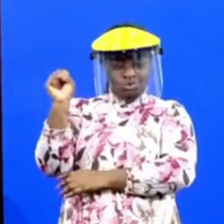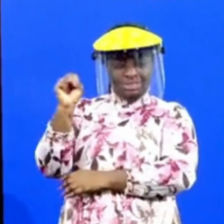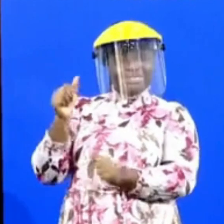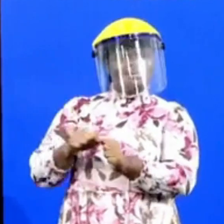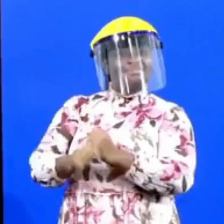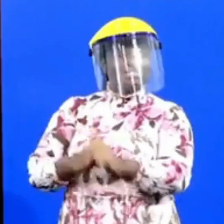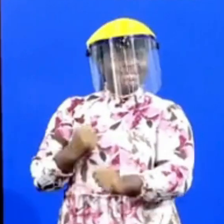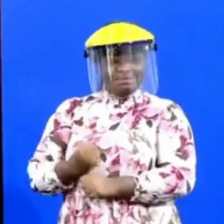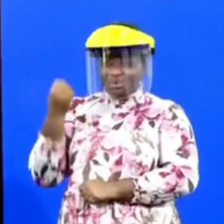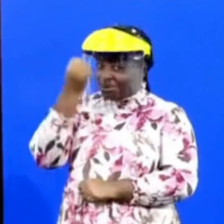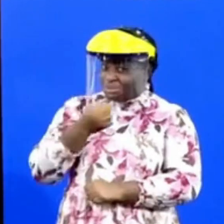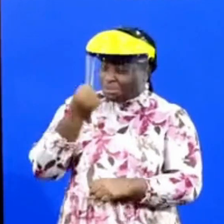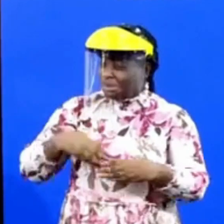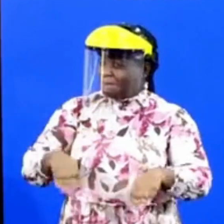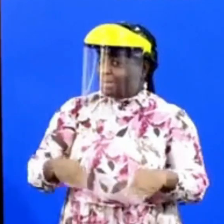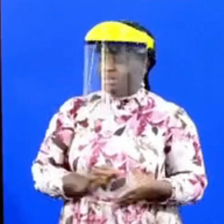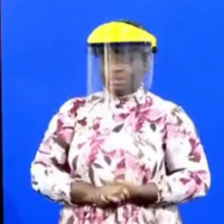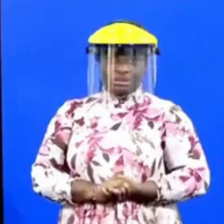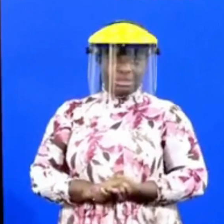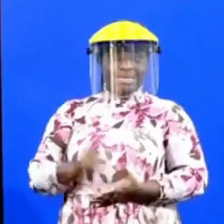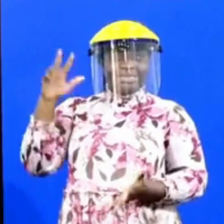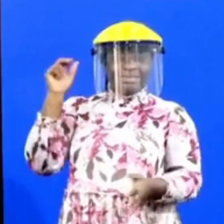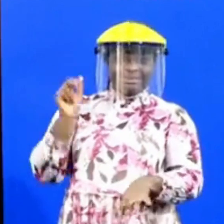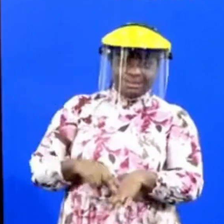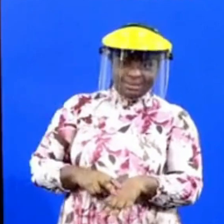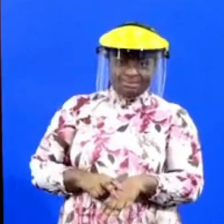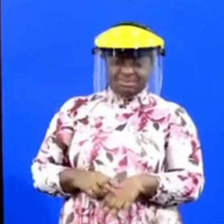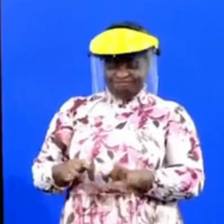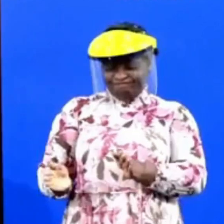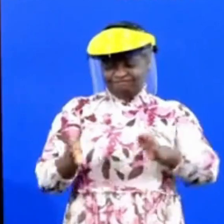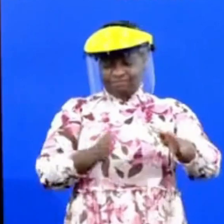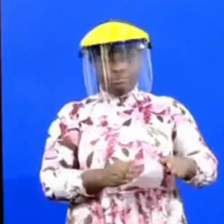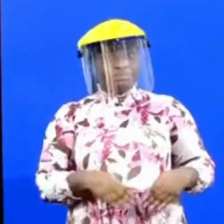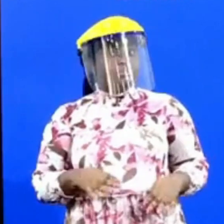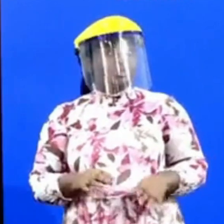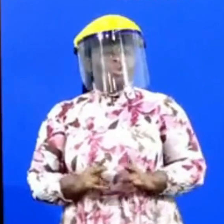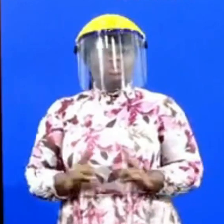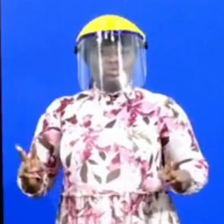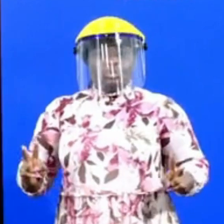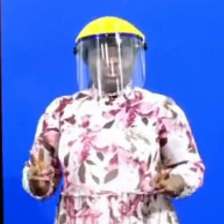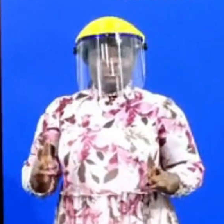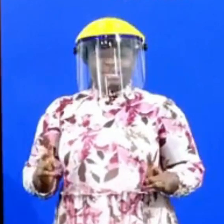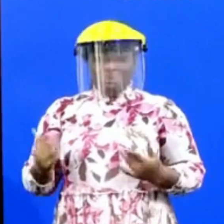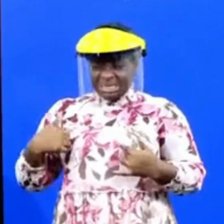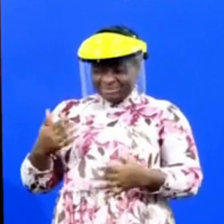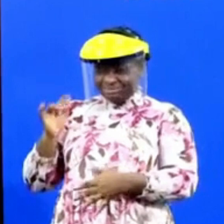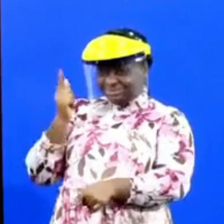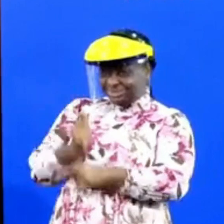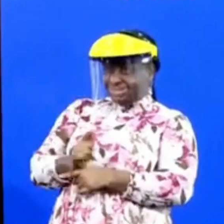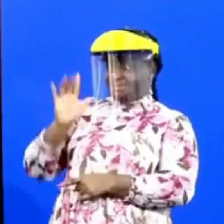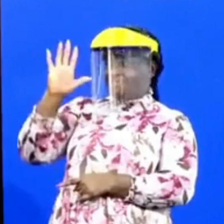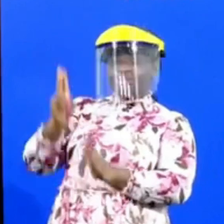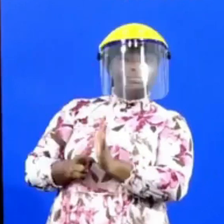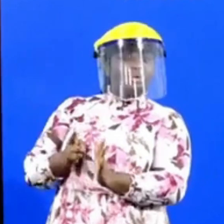European market. And they are three times further away from the market, so their freight is prohibited. We are just five and a half